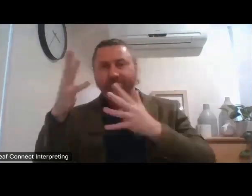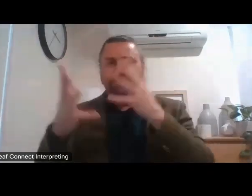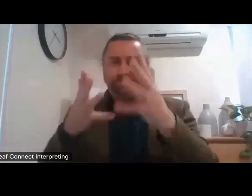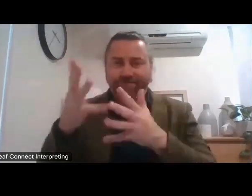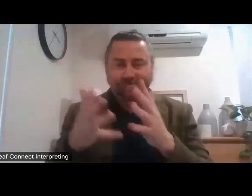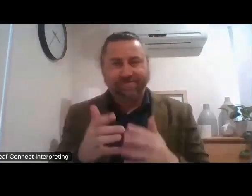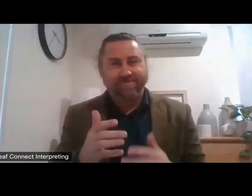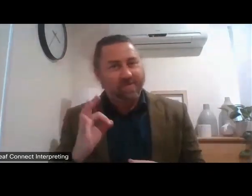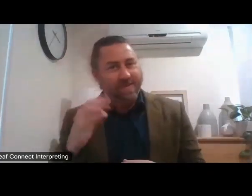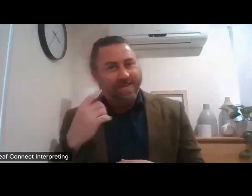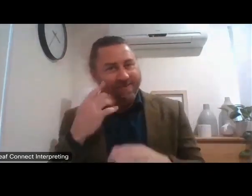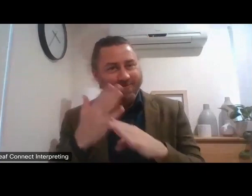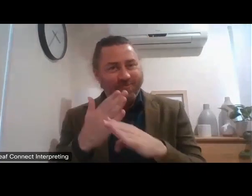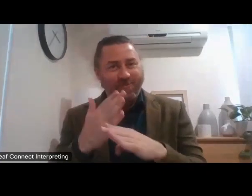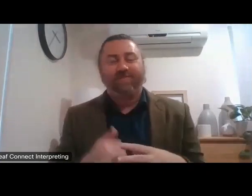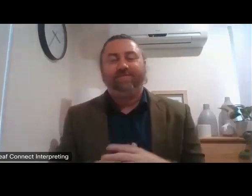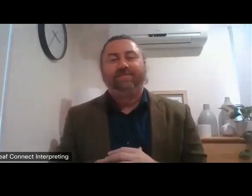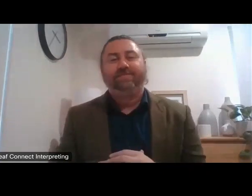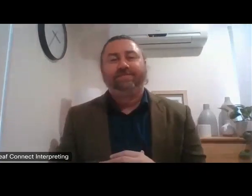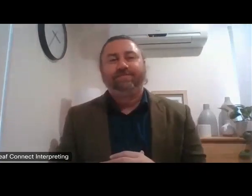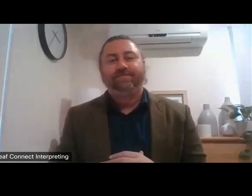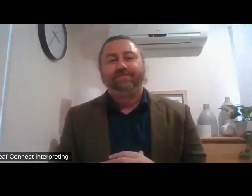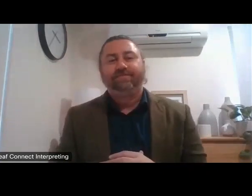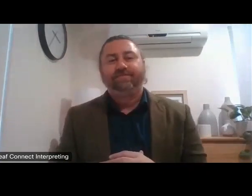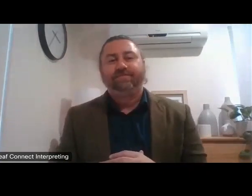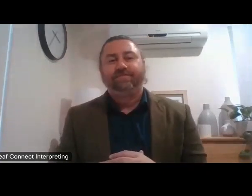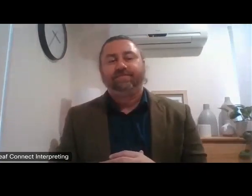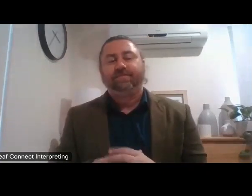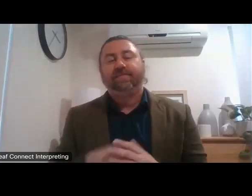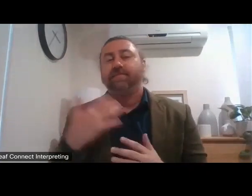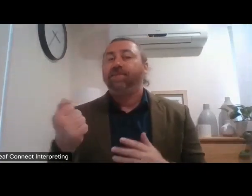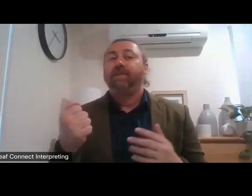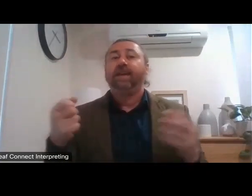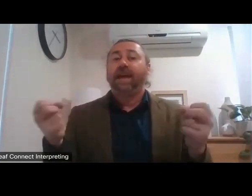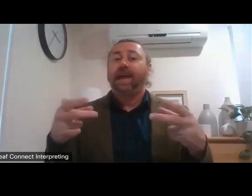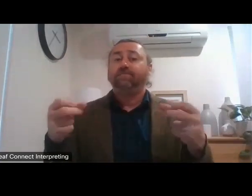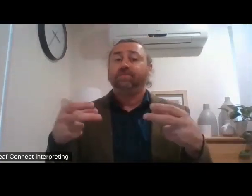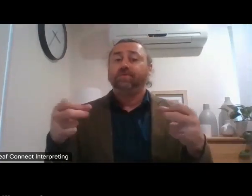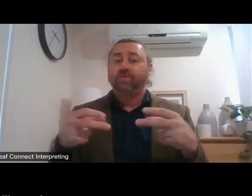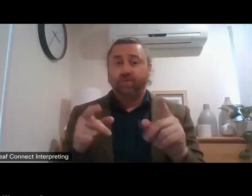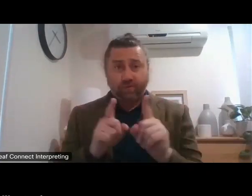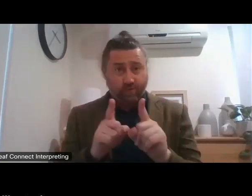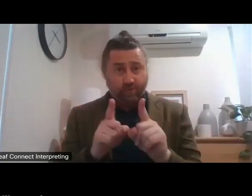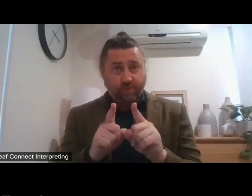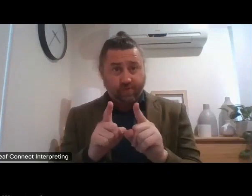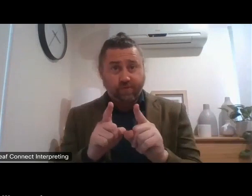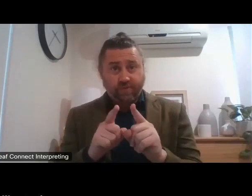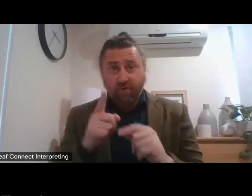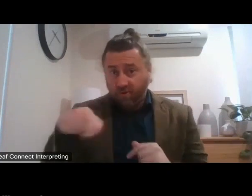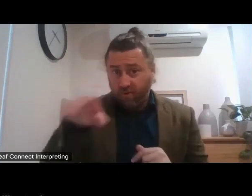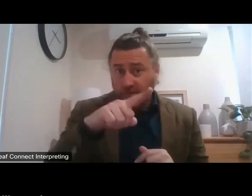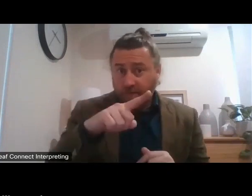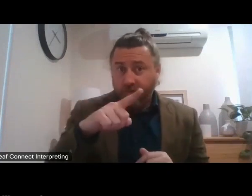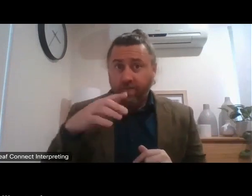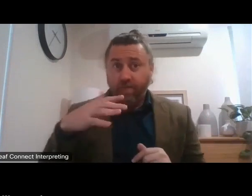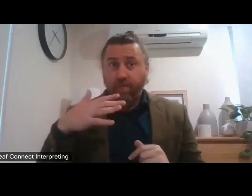interpreting. We also have captioners. So if you would like to